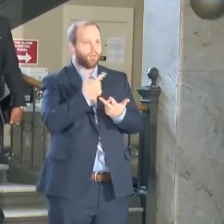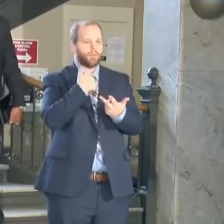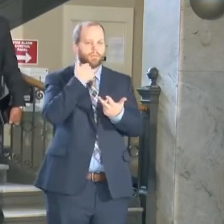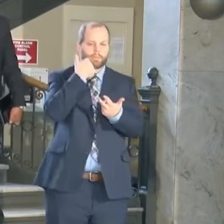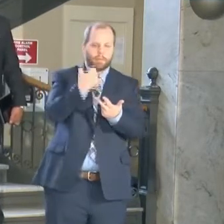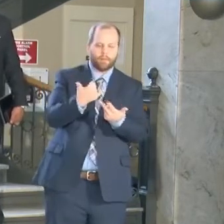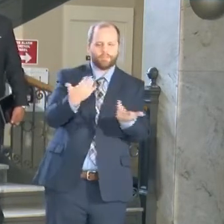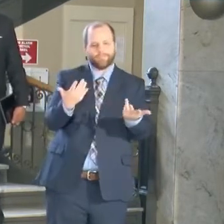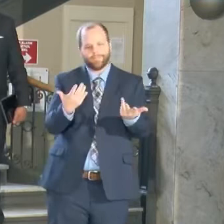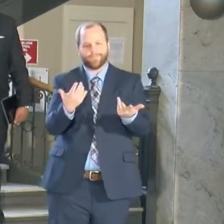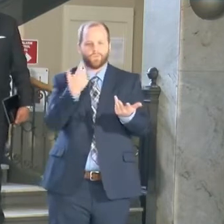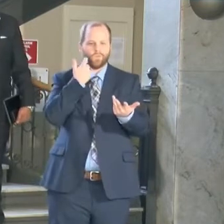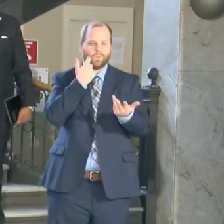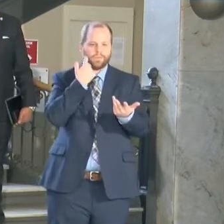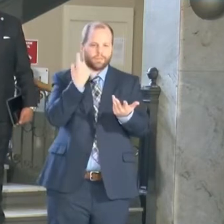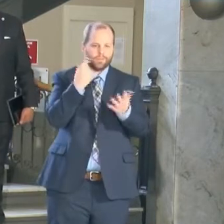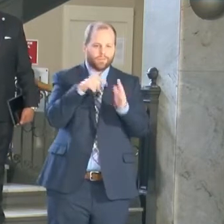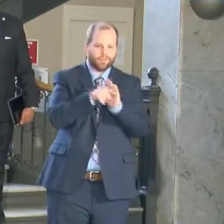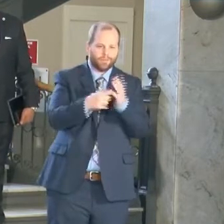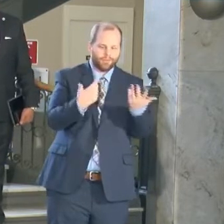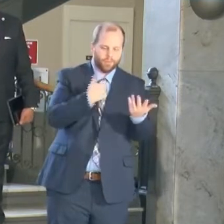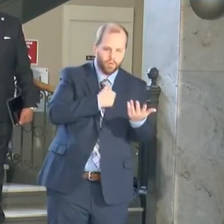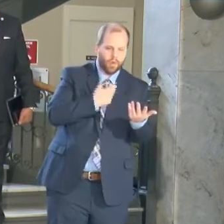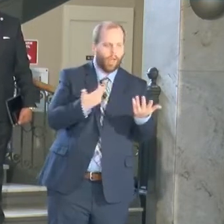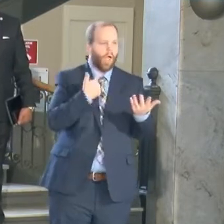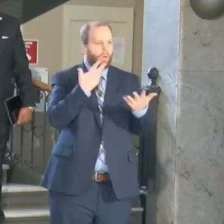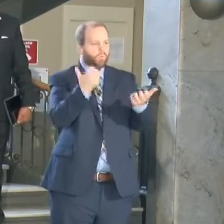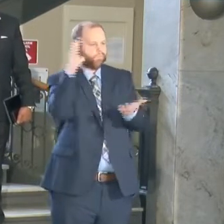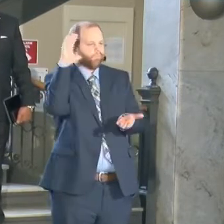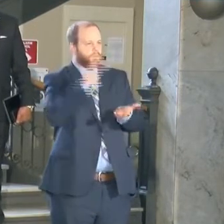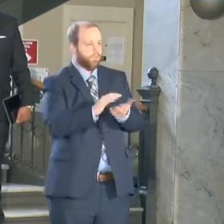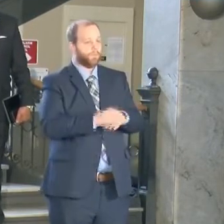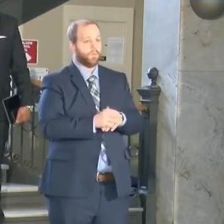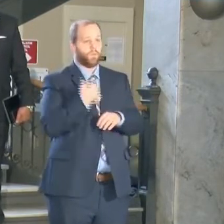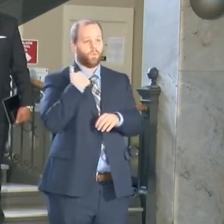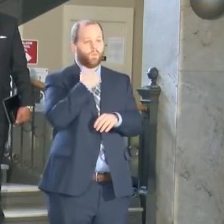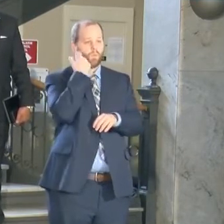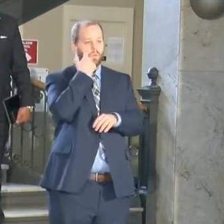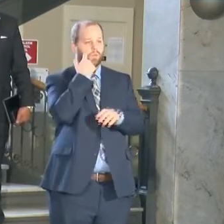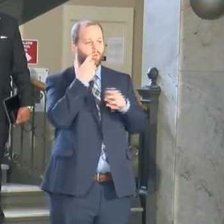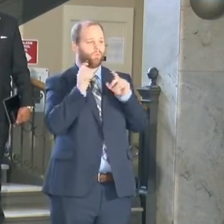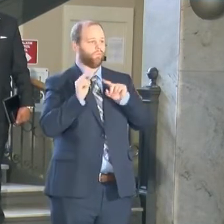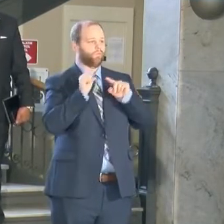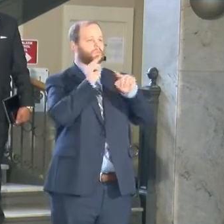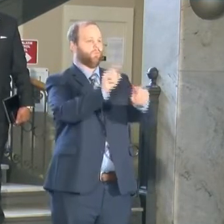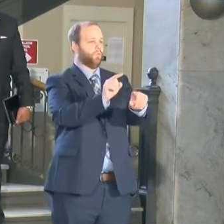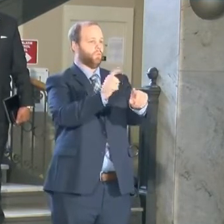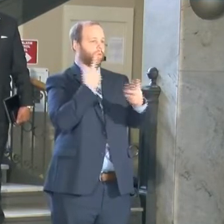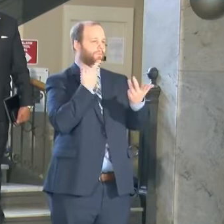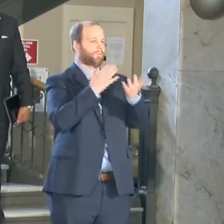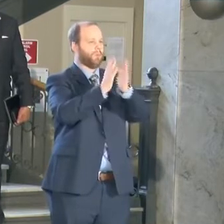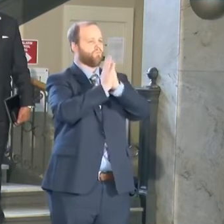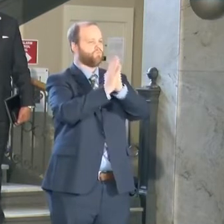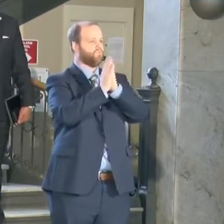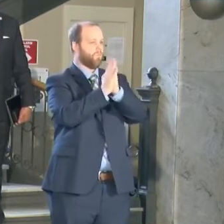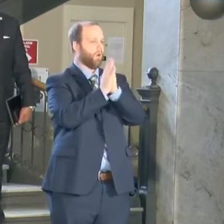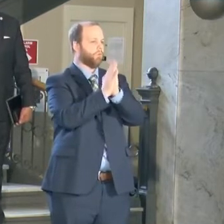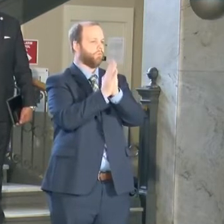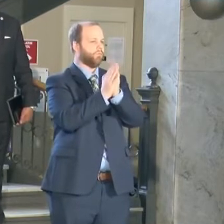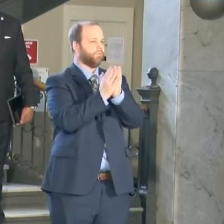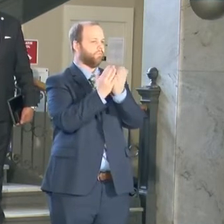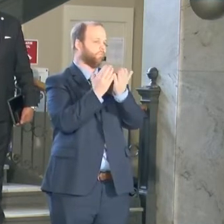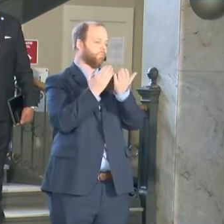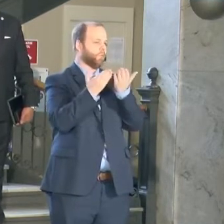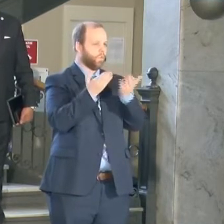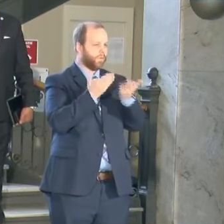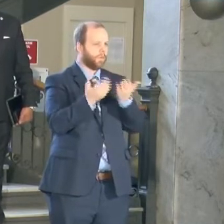just at a prayer visual. And as I shared at that prayer visual, faith without works is dead. And we have more work to